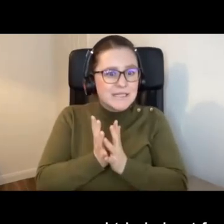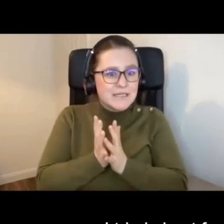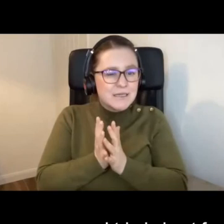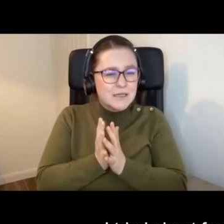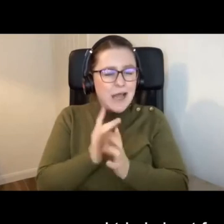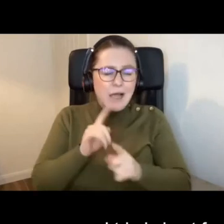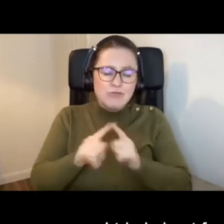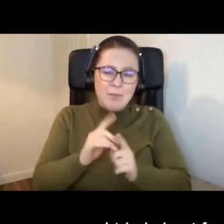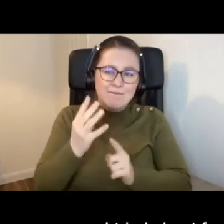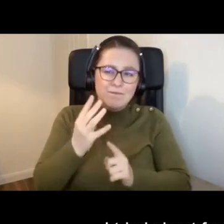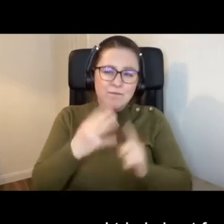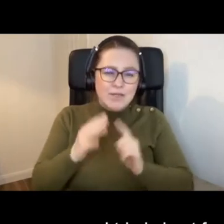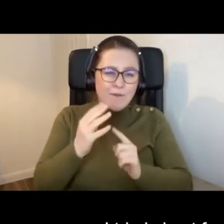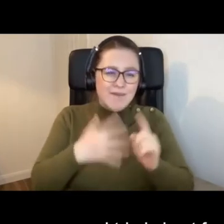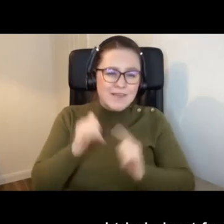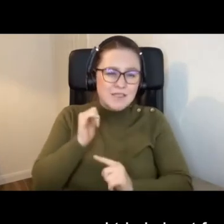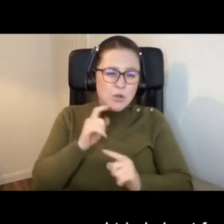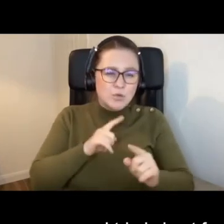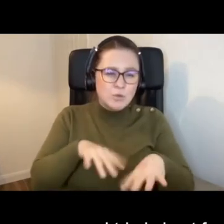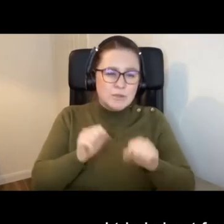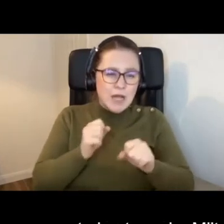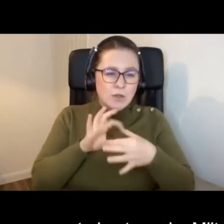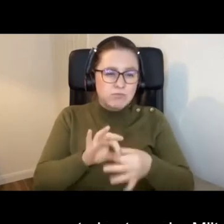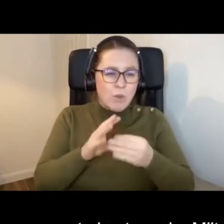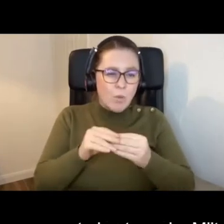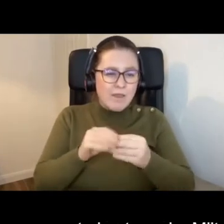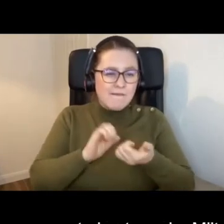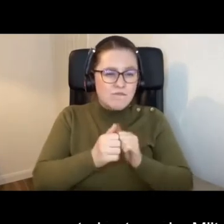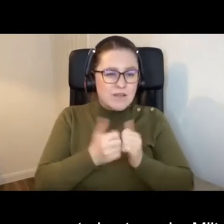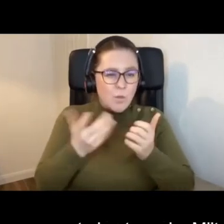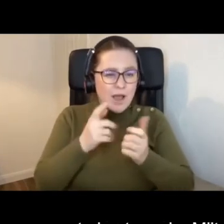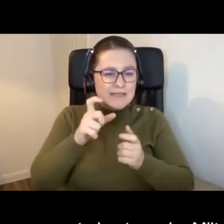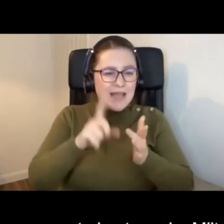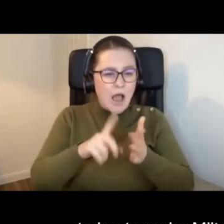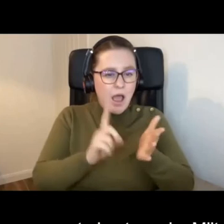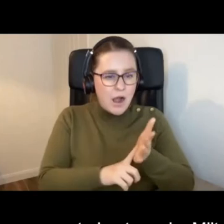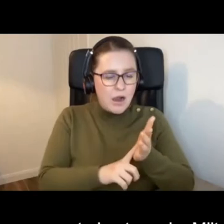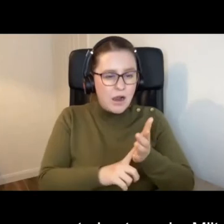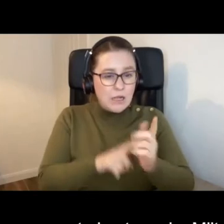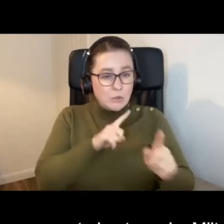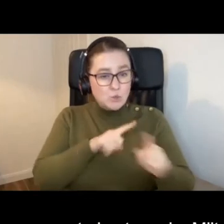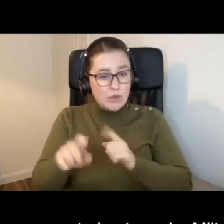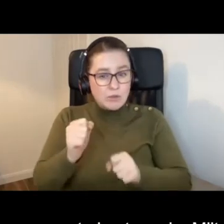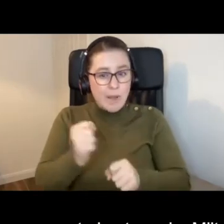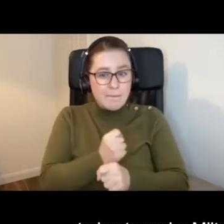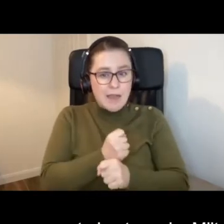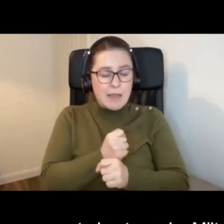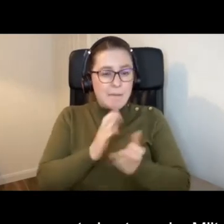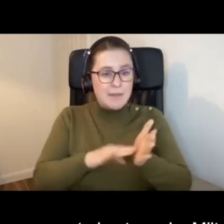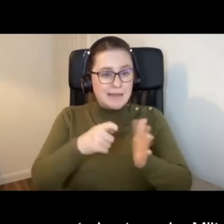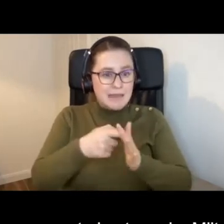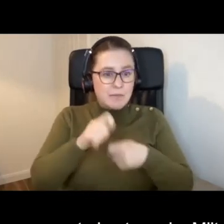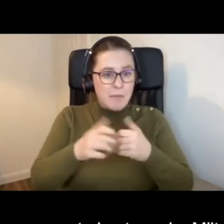start a work with our friends in CIL, trying to make Milton Keynes